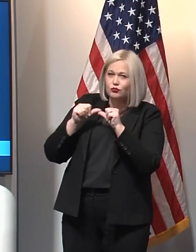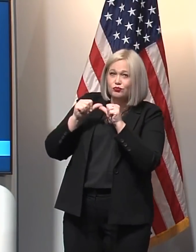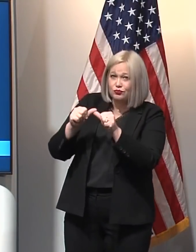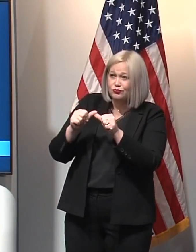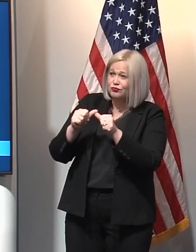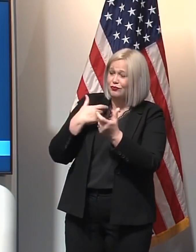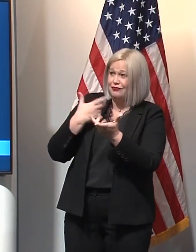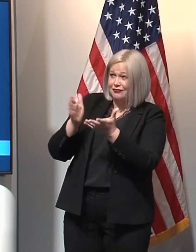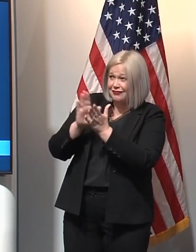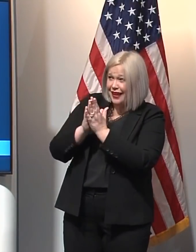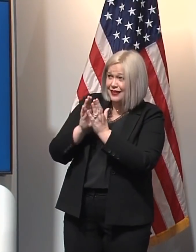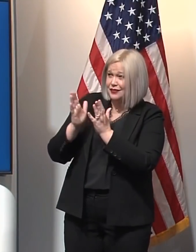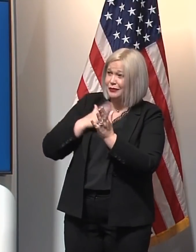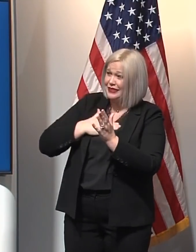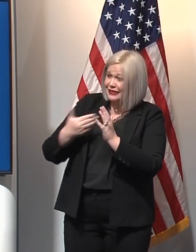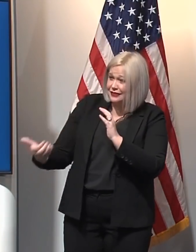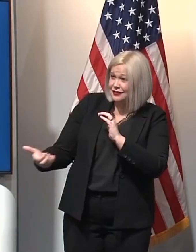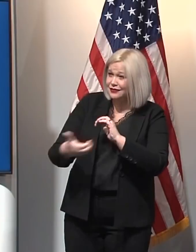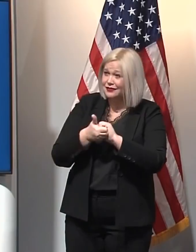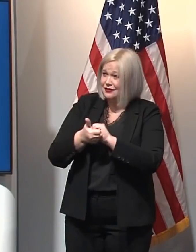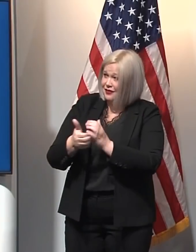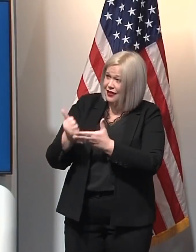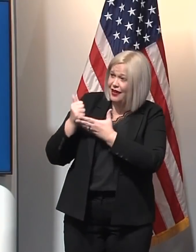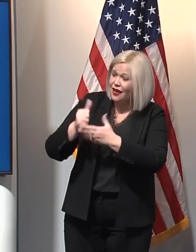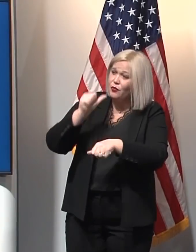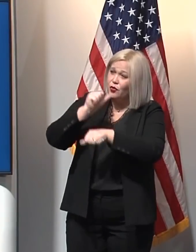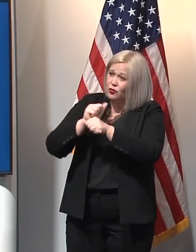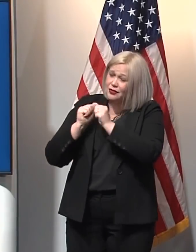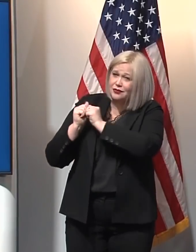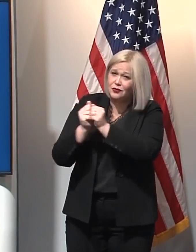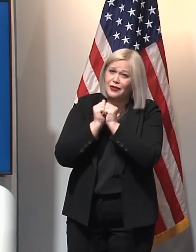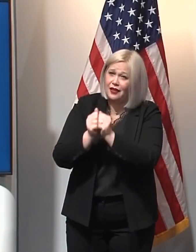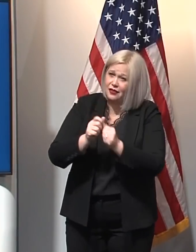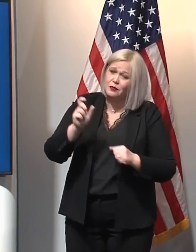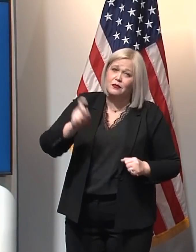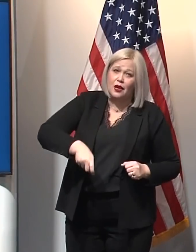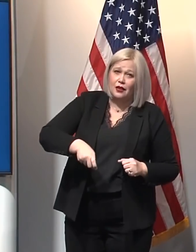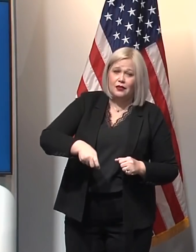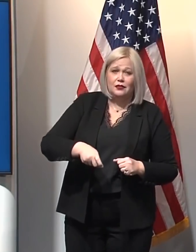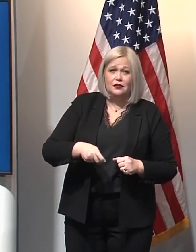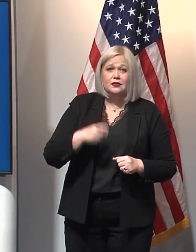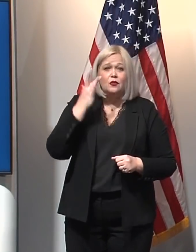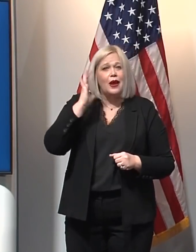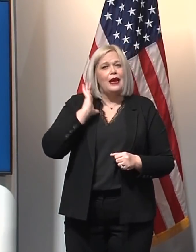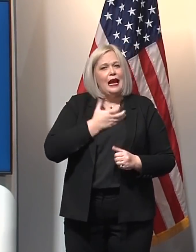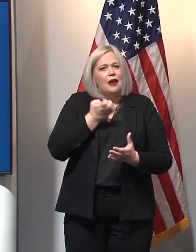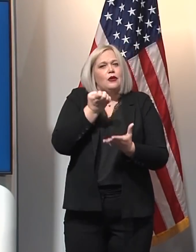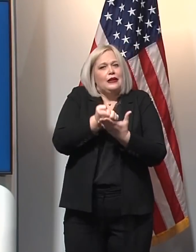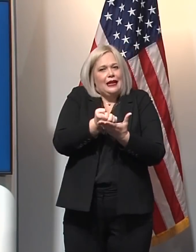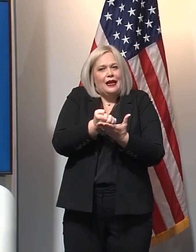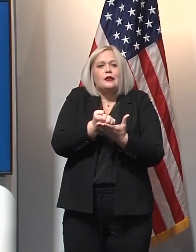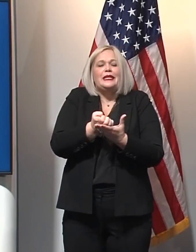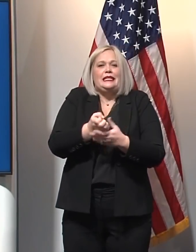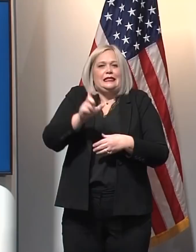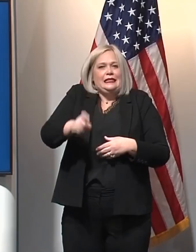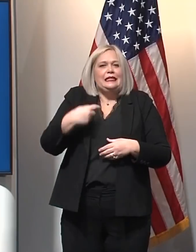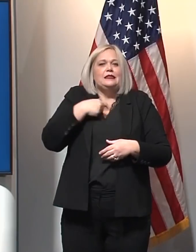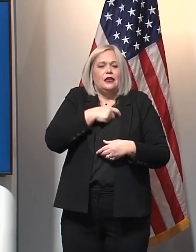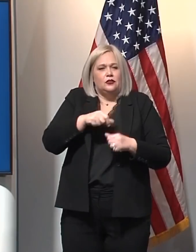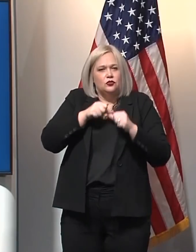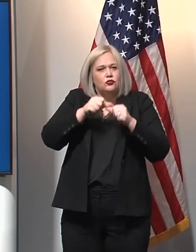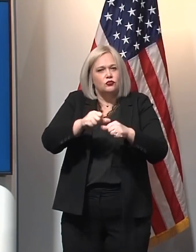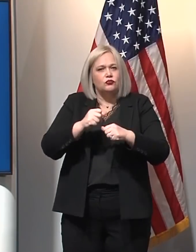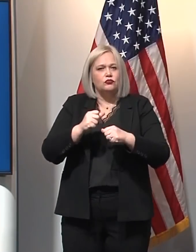hand in partnership to anyone who wants to focus on these fundamentals because this is what our economy is going to depend on the most